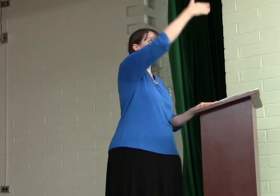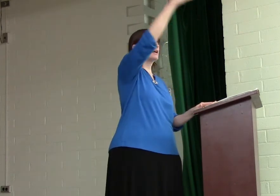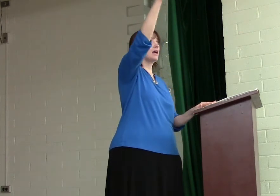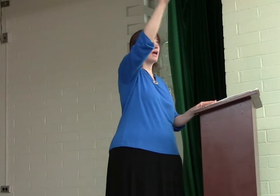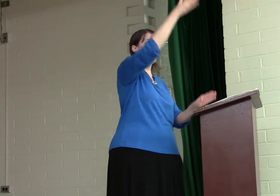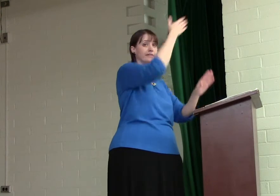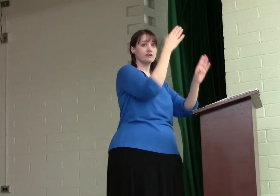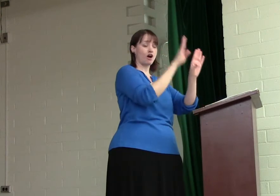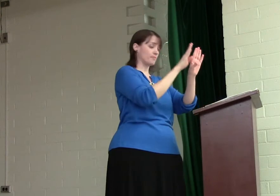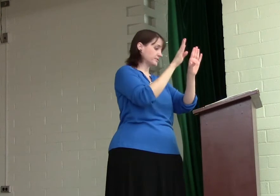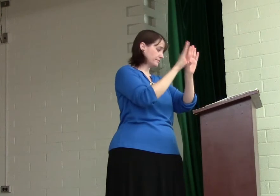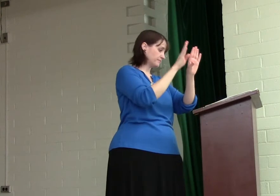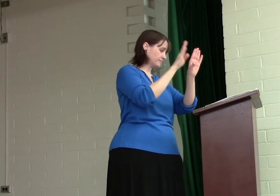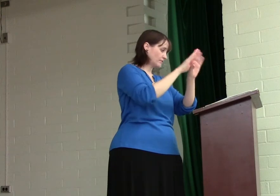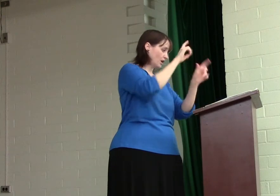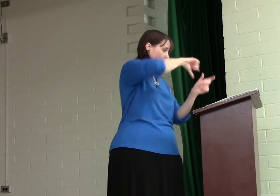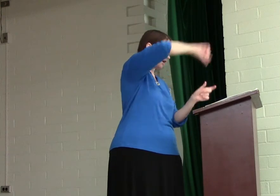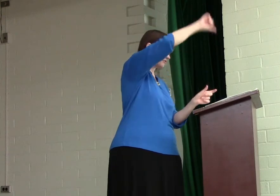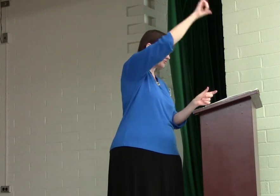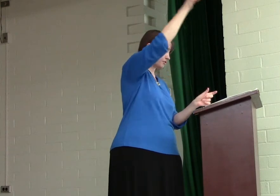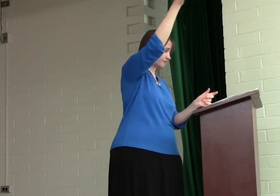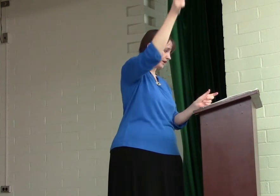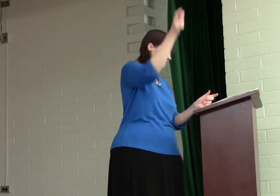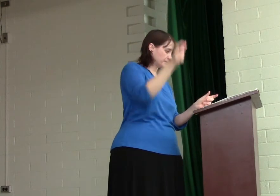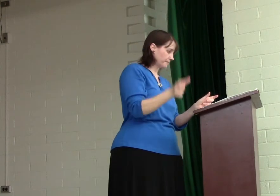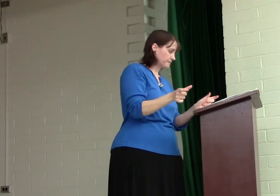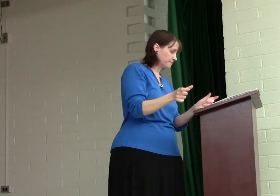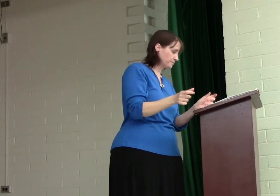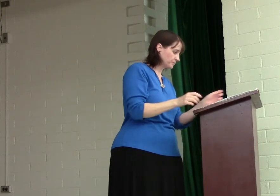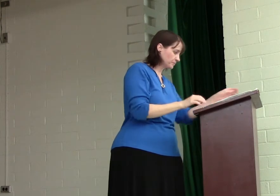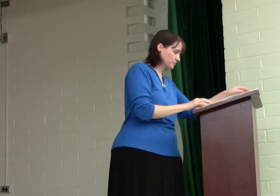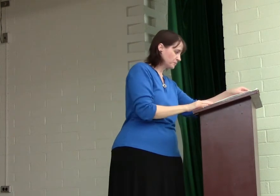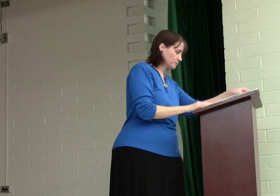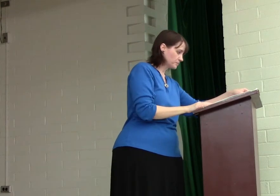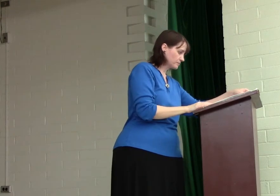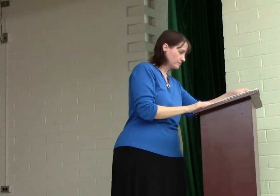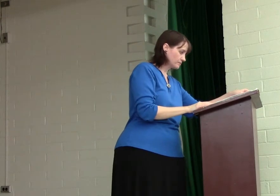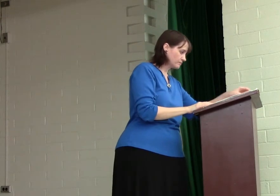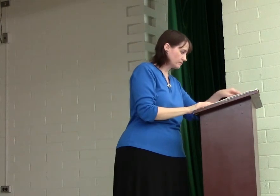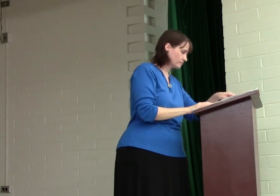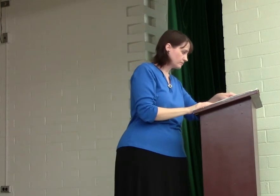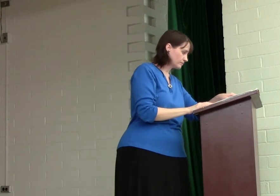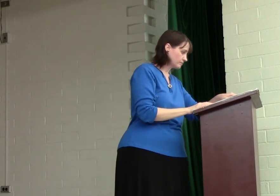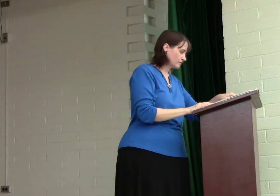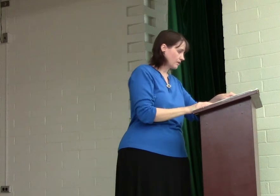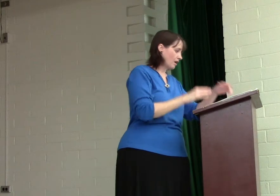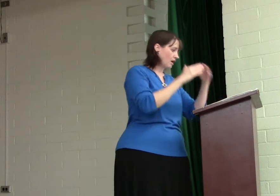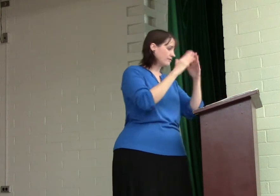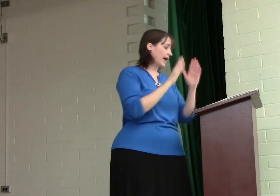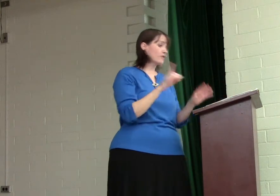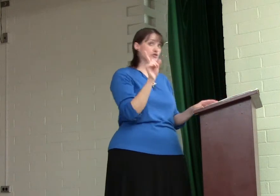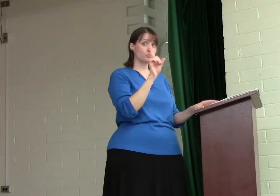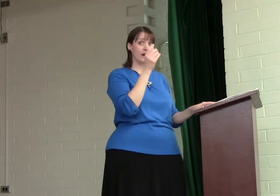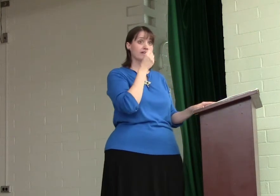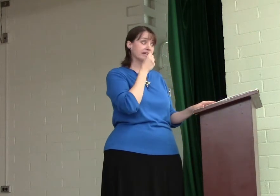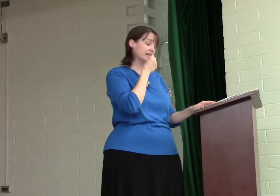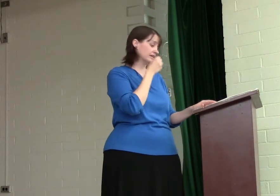and the tops of the door frames of the houses where they eat